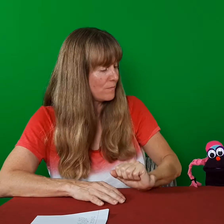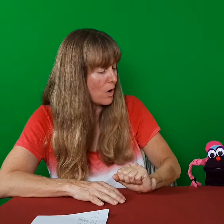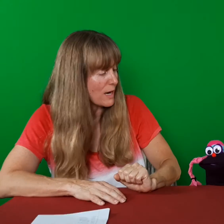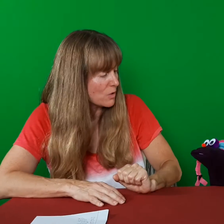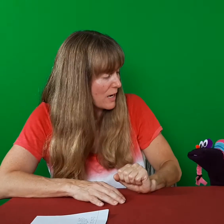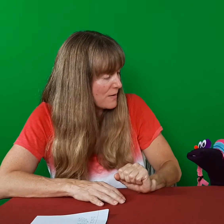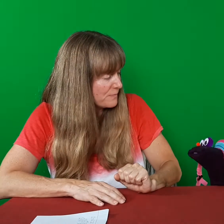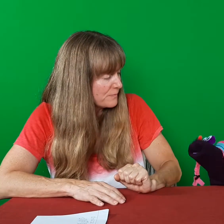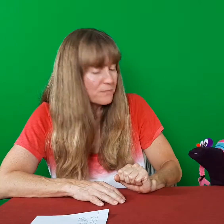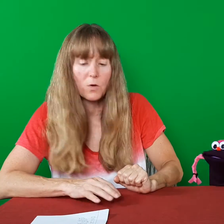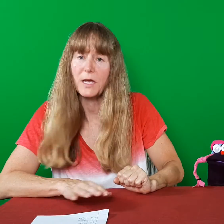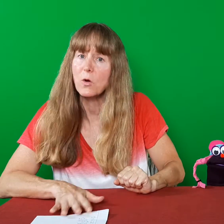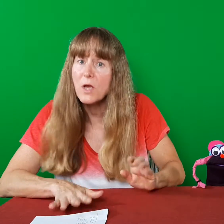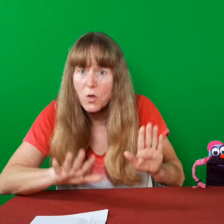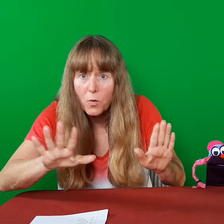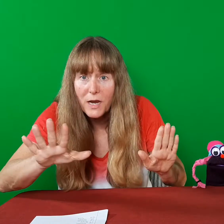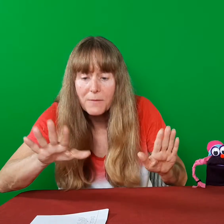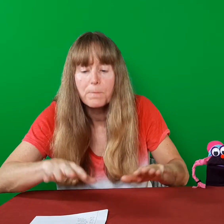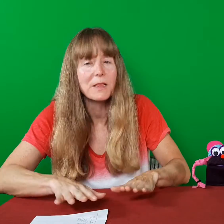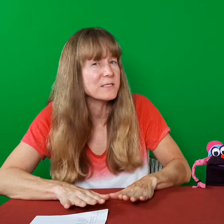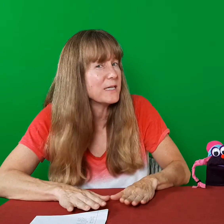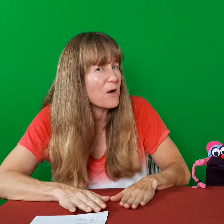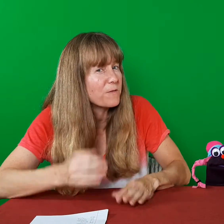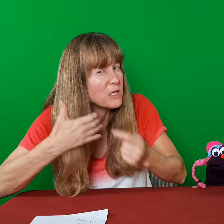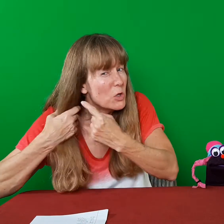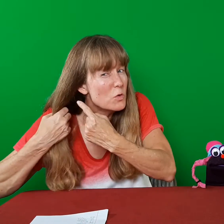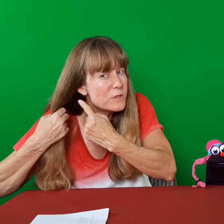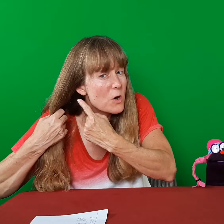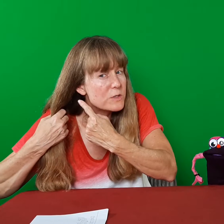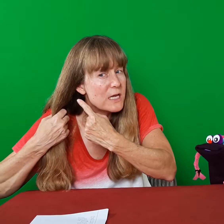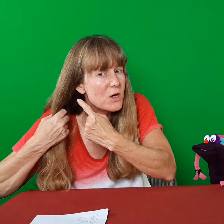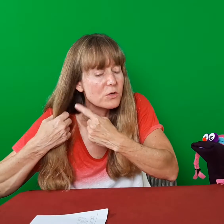All right. You ready? Yeah. Okay. Here we go. You all ready? Okay. Listen carefully. Listen Use those ears.